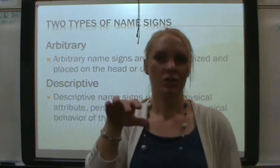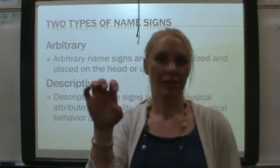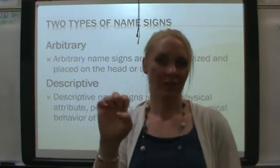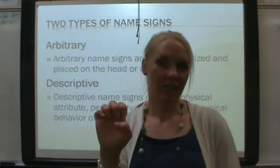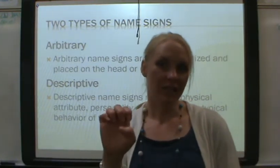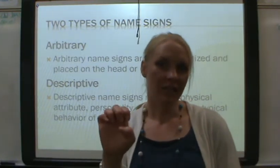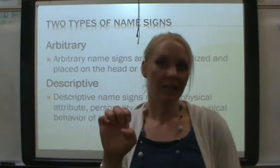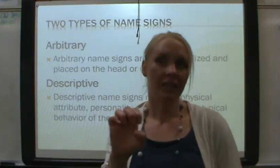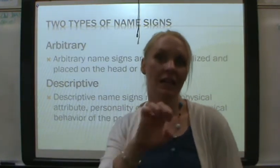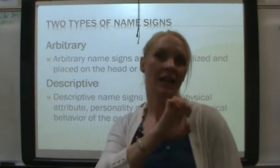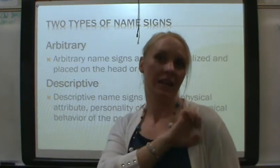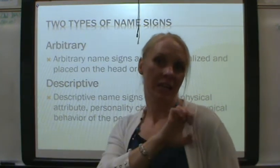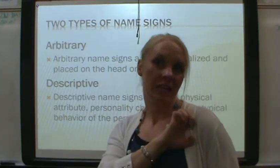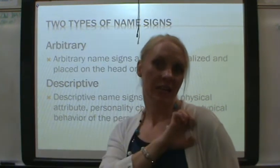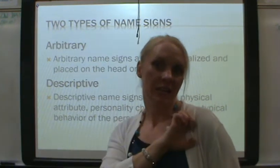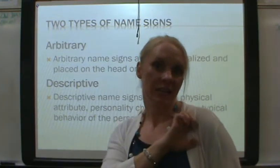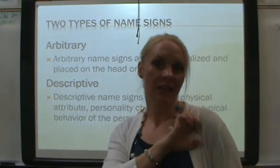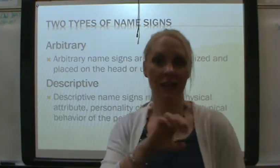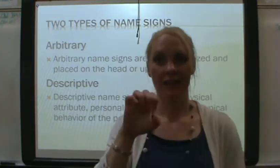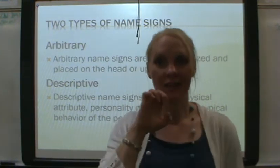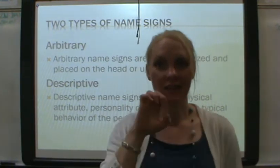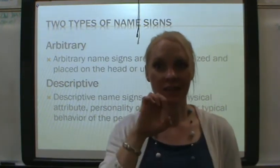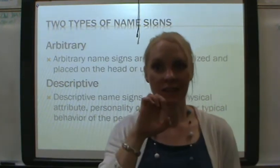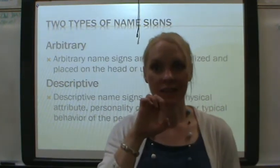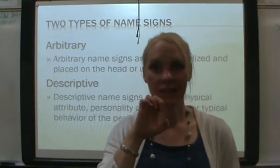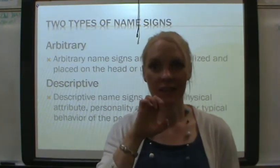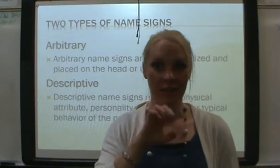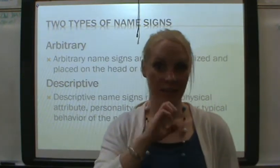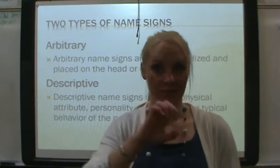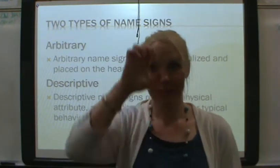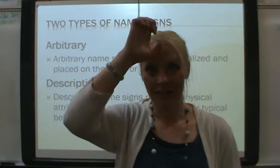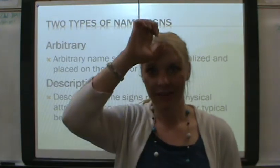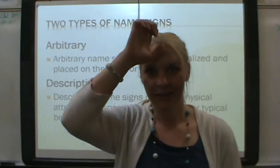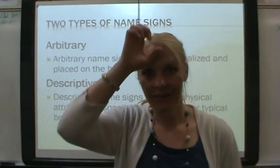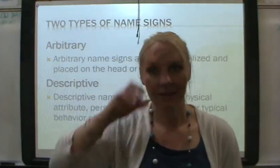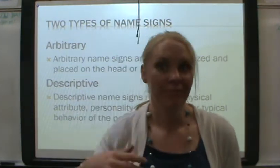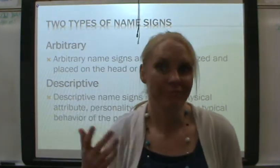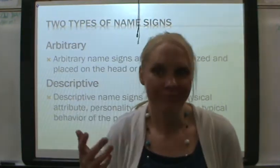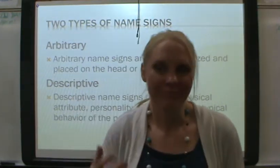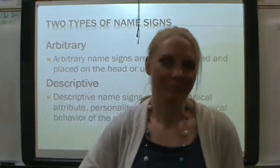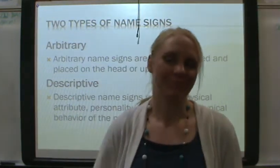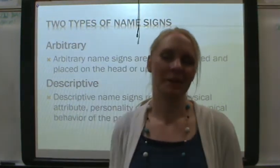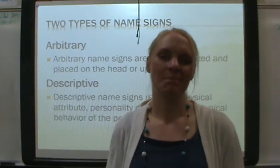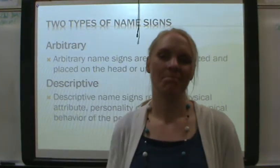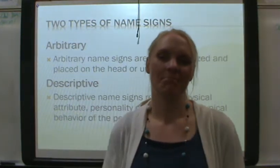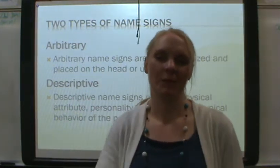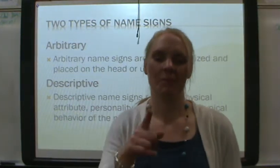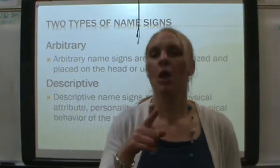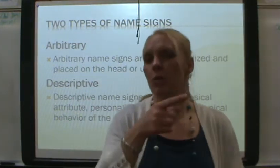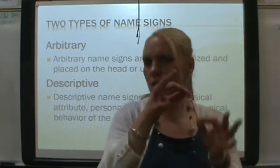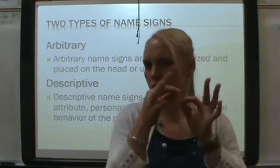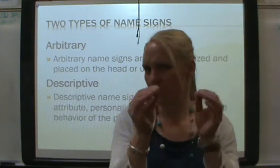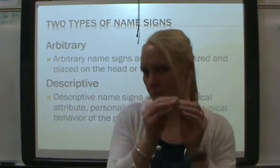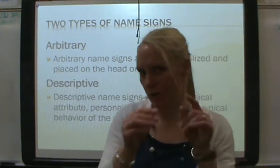So you have an E. E. E. E. Right? Alright. We're gonna describe some more.